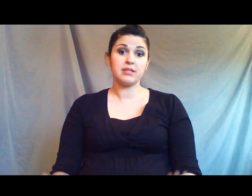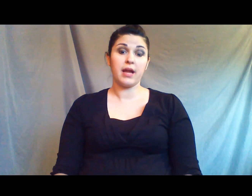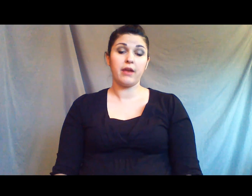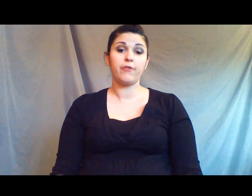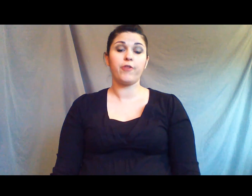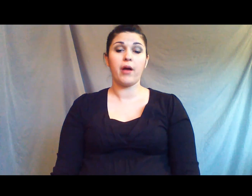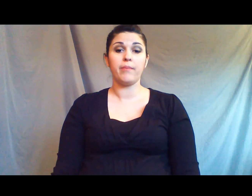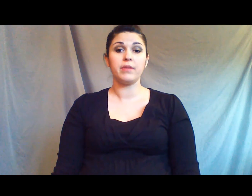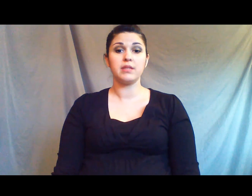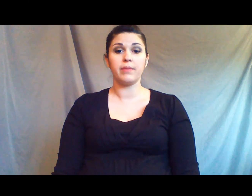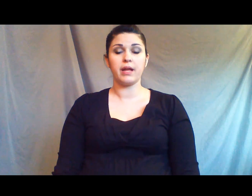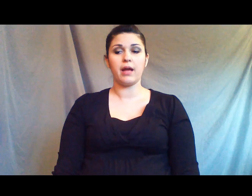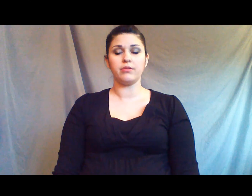sign from somebody else.